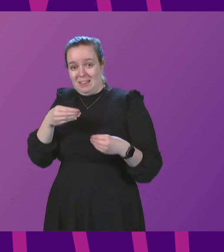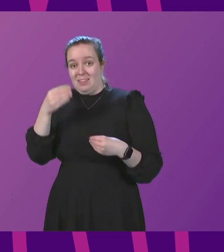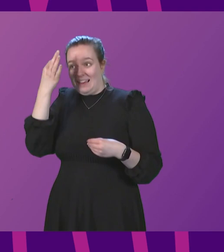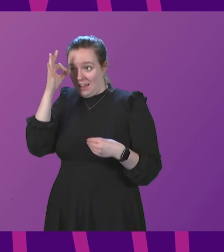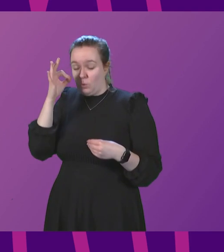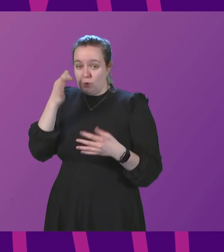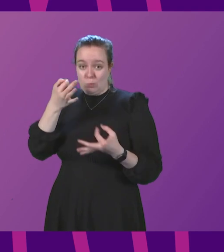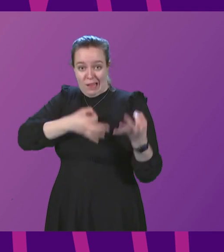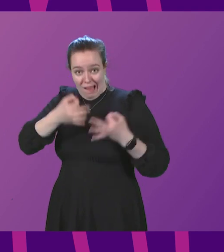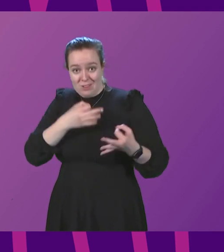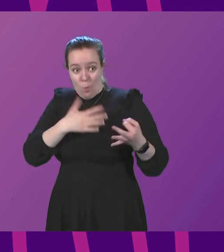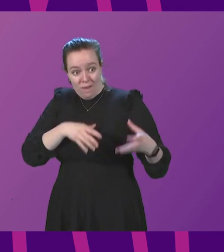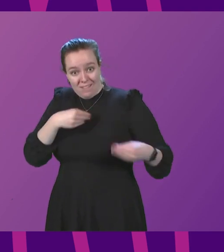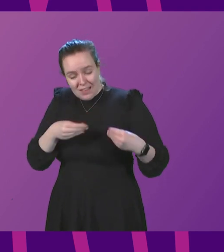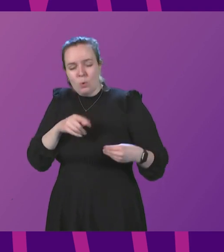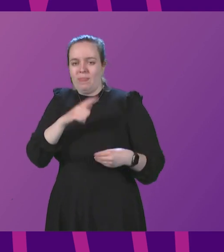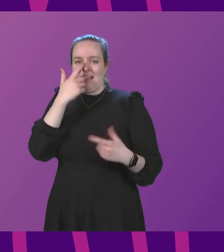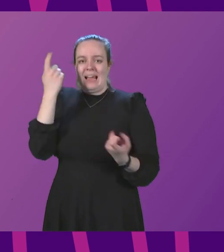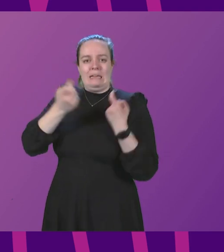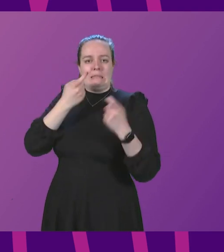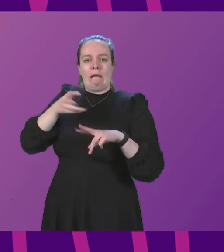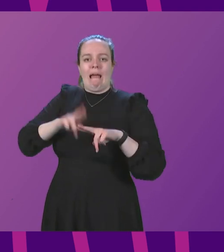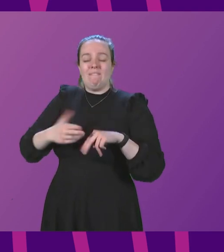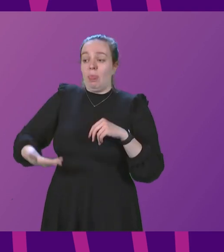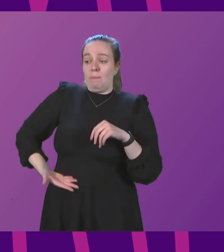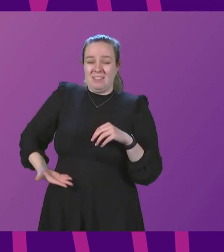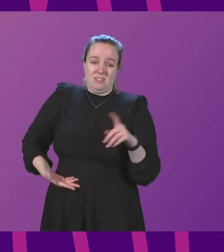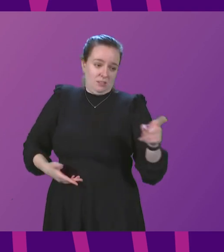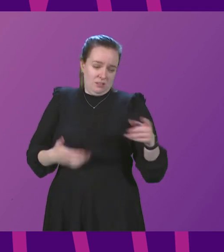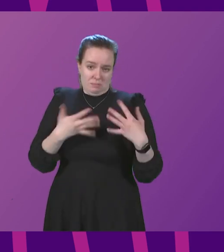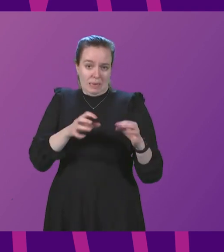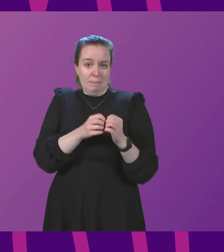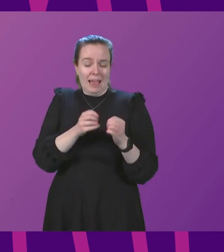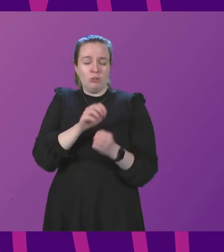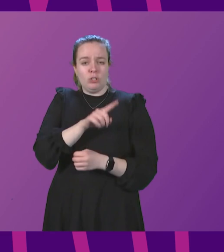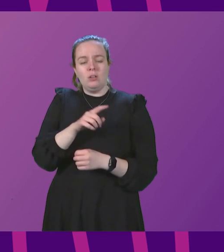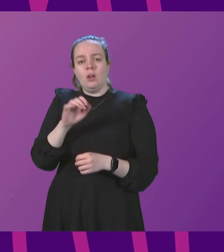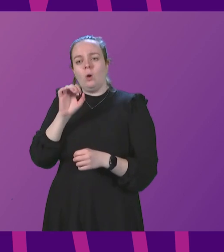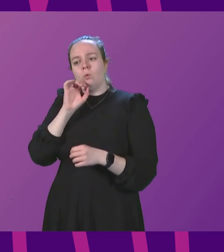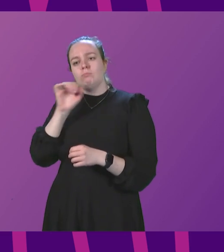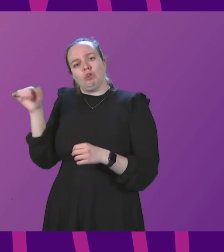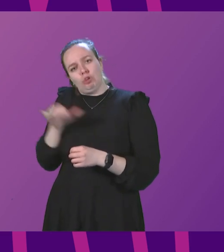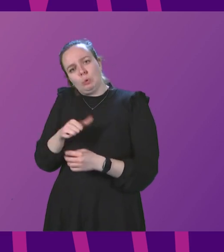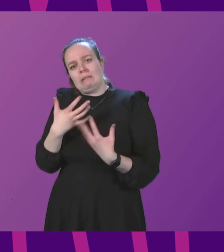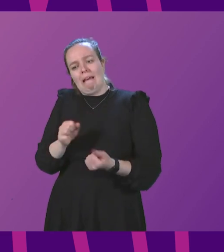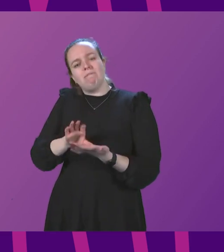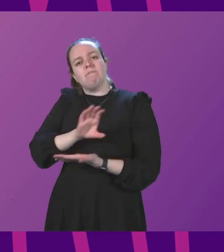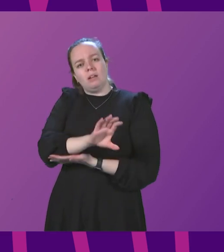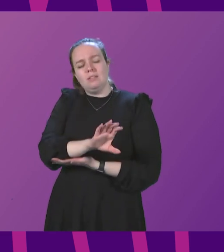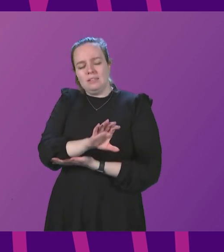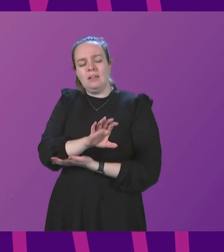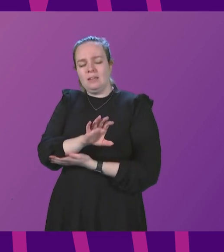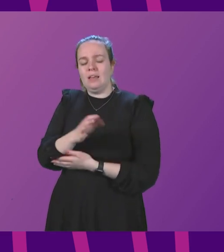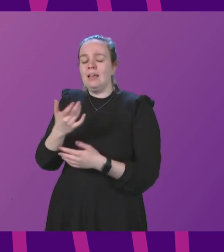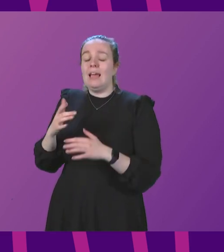often ask us for to consider whether the businesses that the member has mentioned there would merit that kind of funding it is not